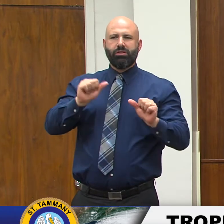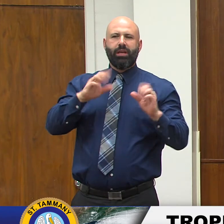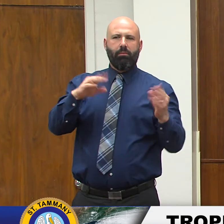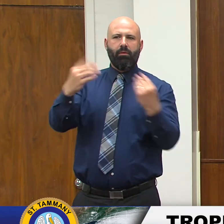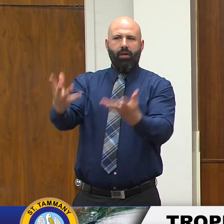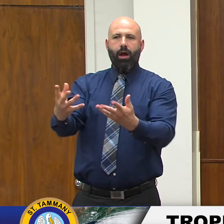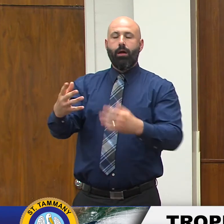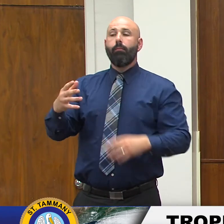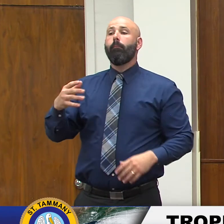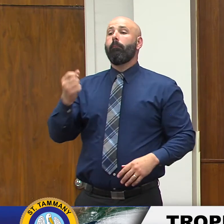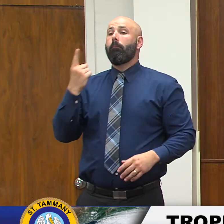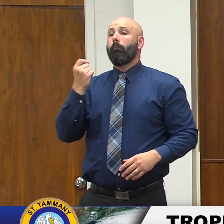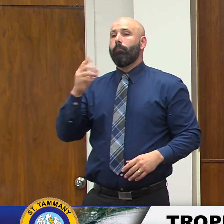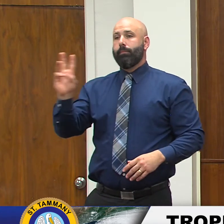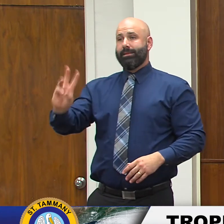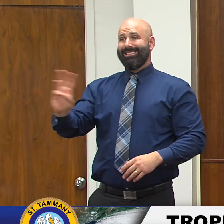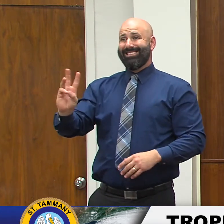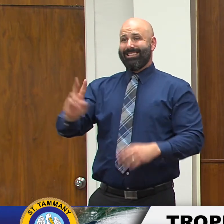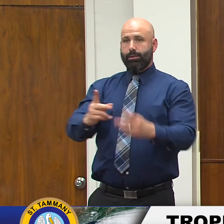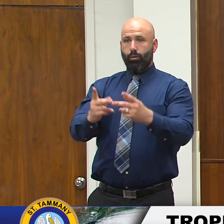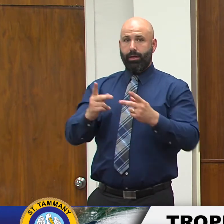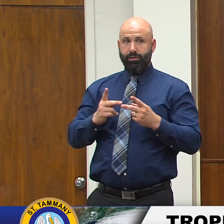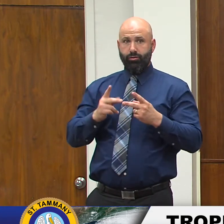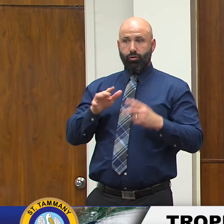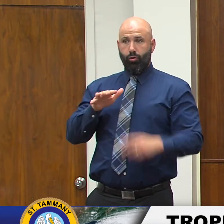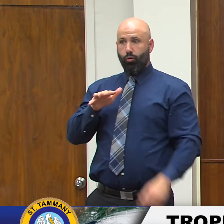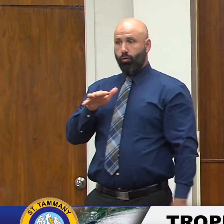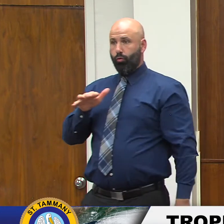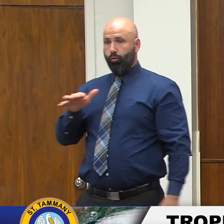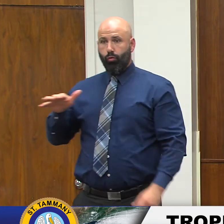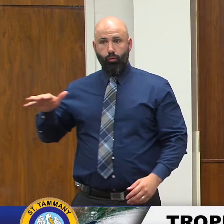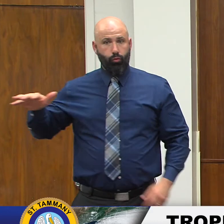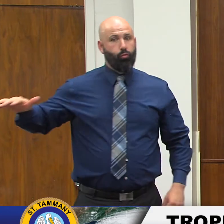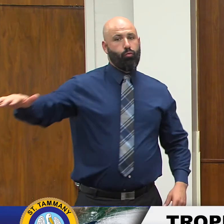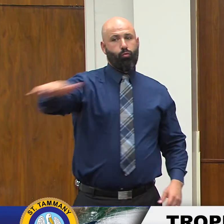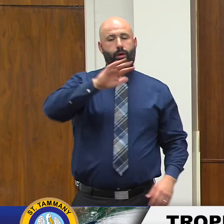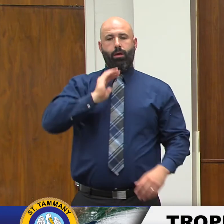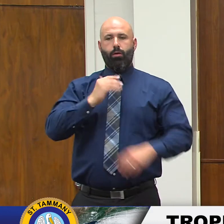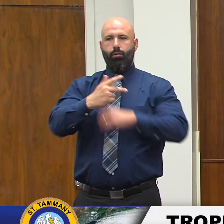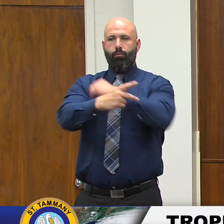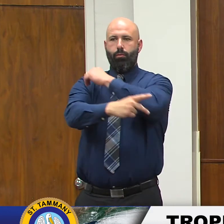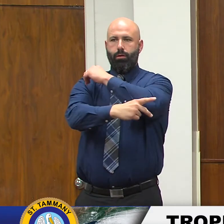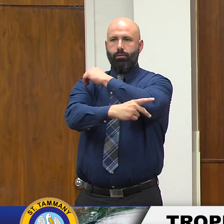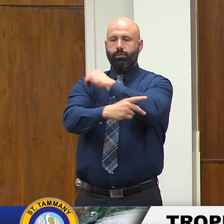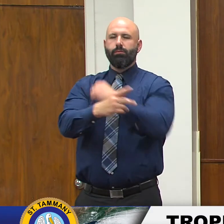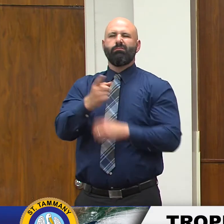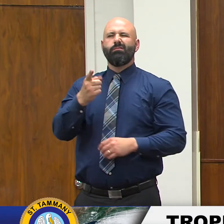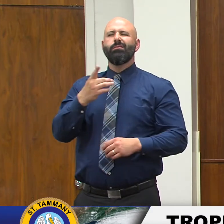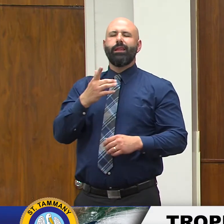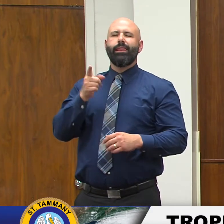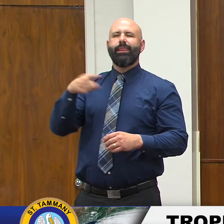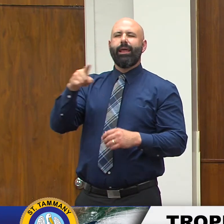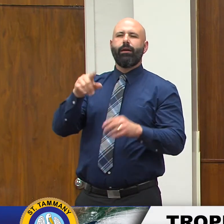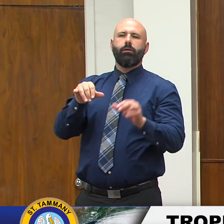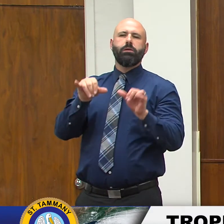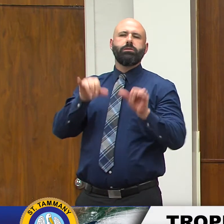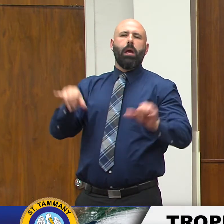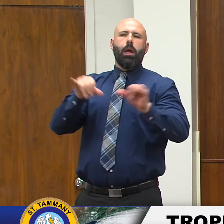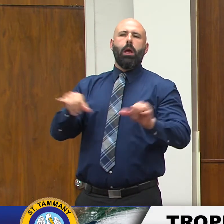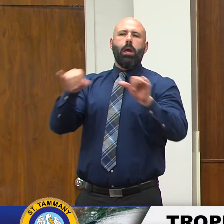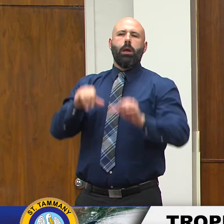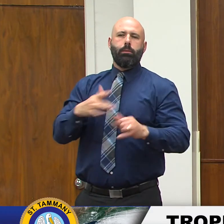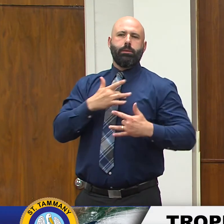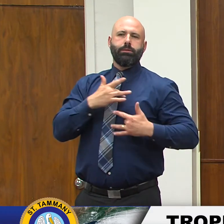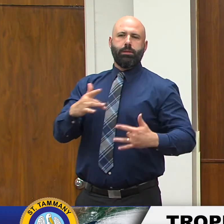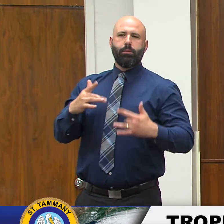locations are around saint across all across st tammany parish and they're at the typical locations that our citizens